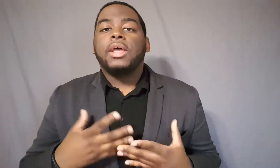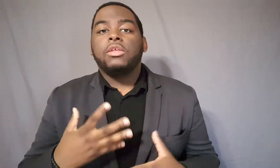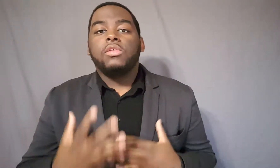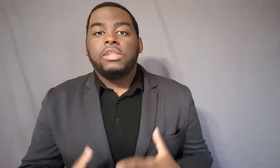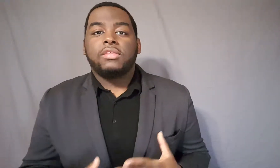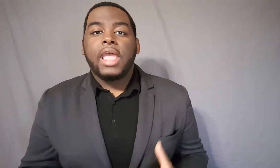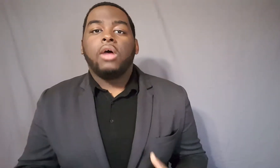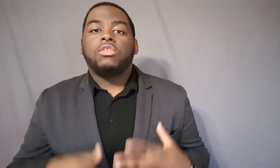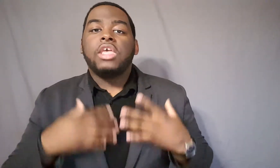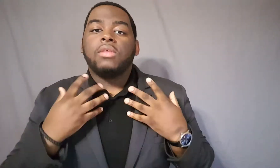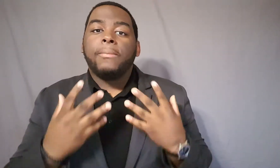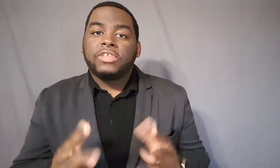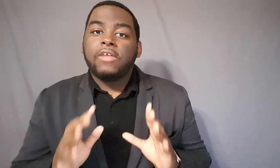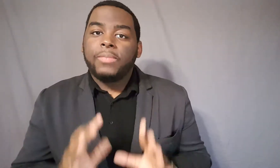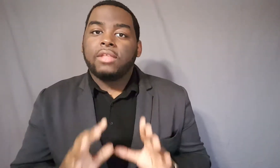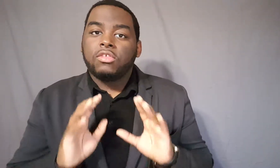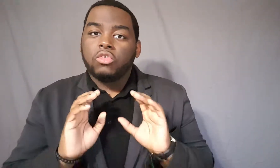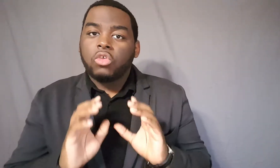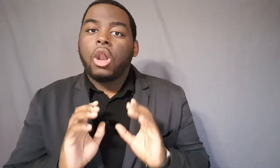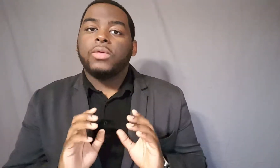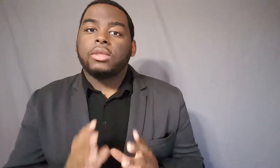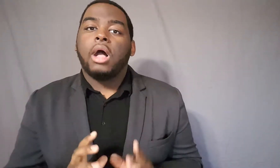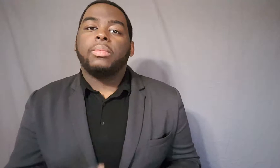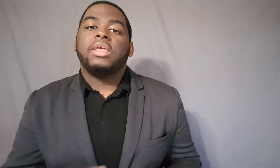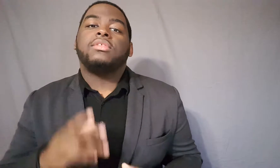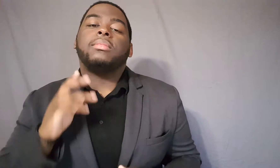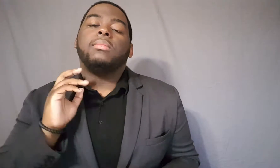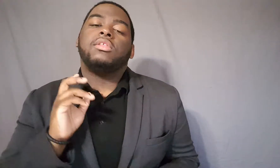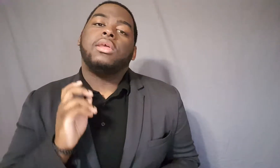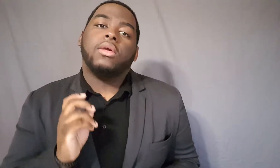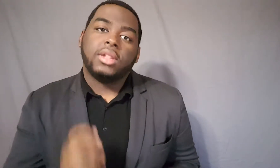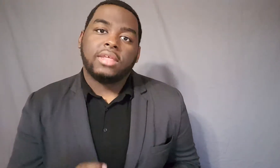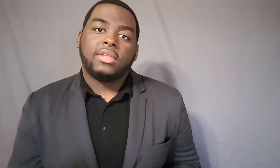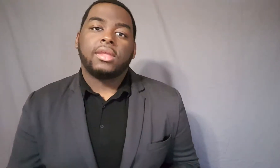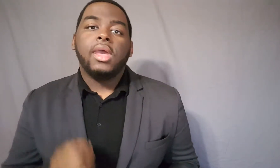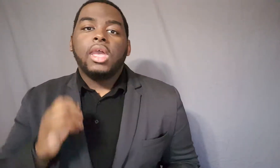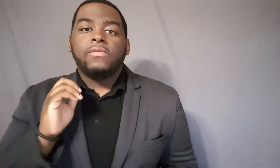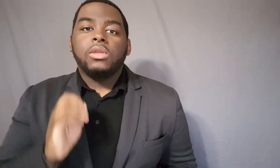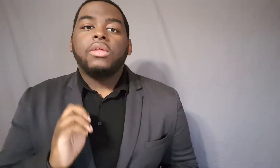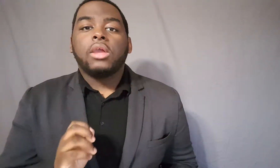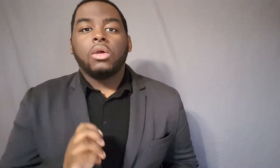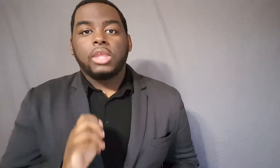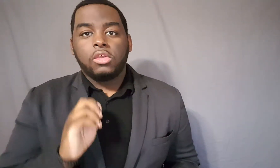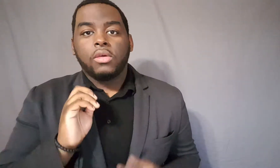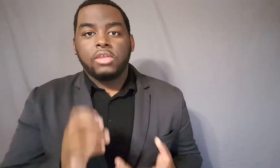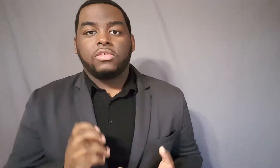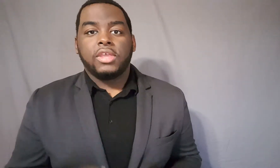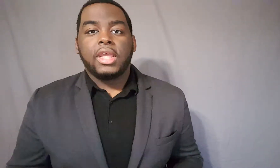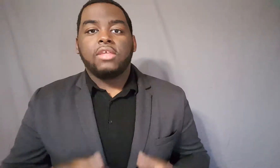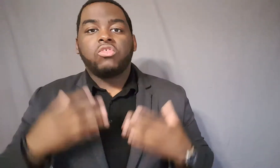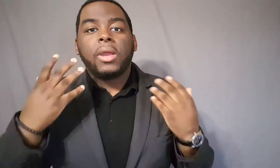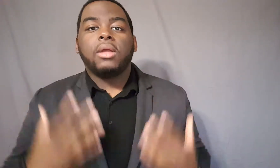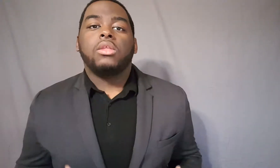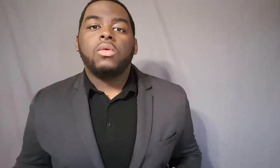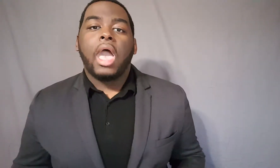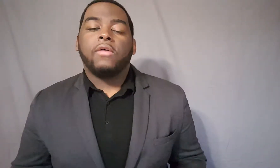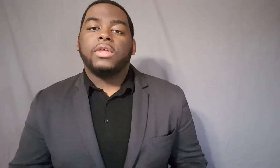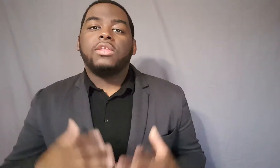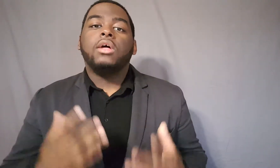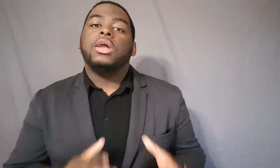telling you this now is a safe bet to start off with the compliment is something materialistic. If you know that girl that you're interested in is trying on a new outfit tell her